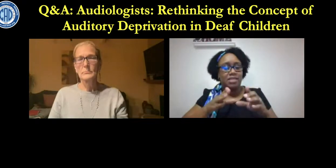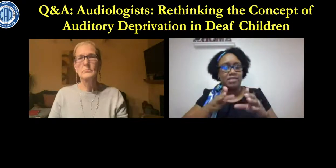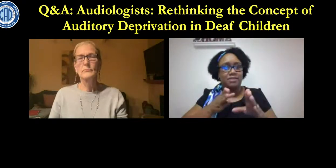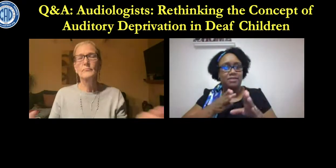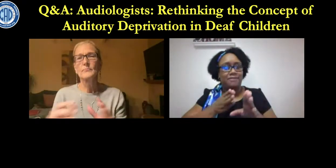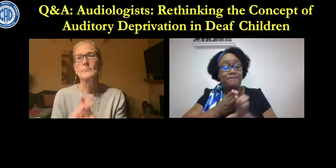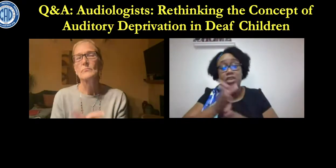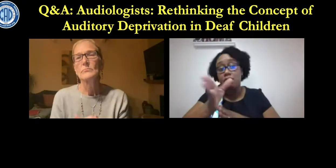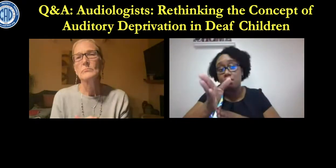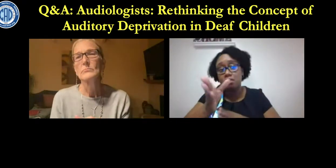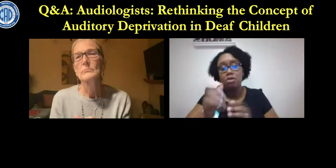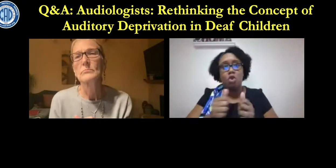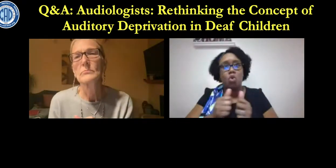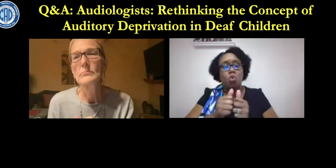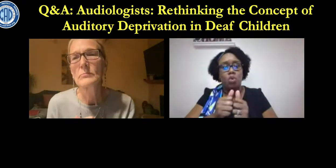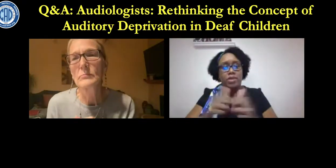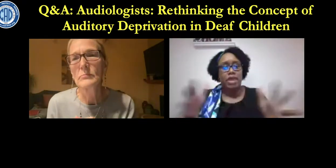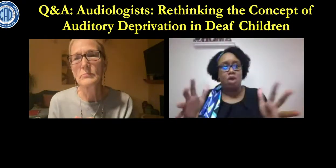students